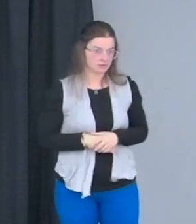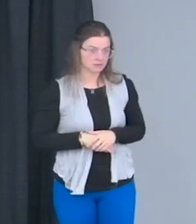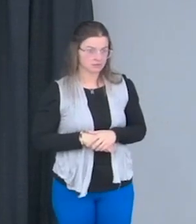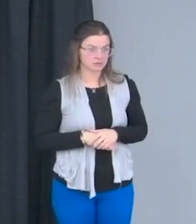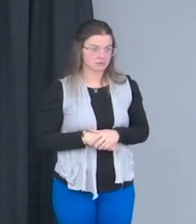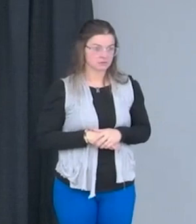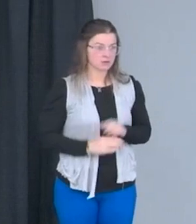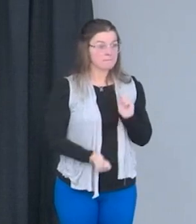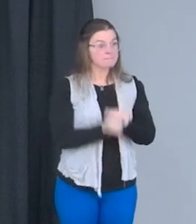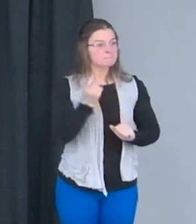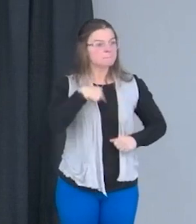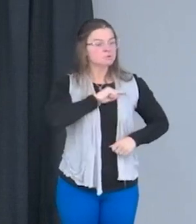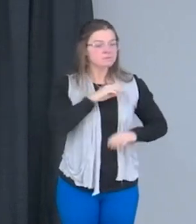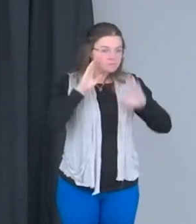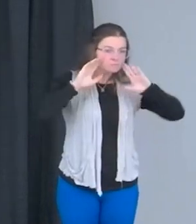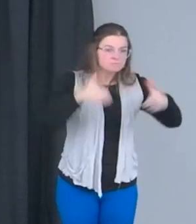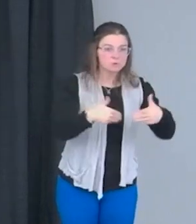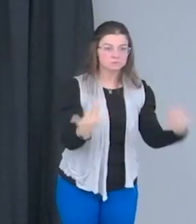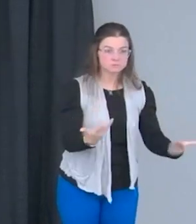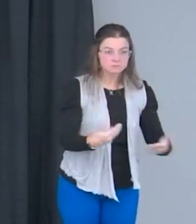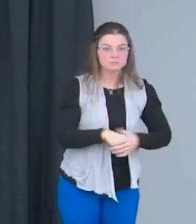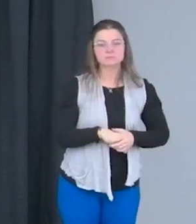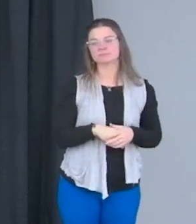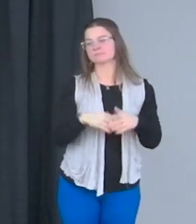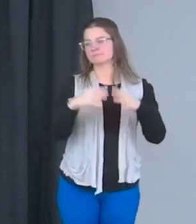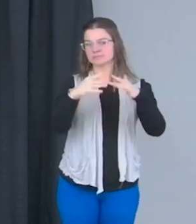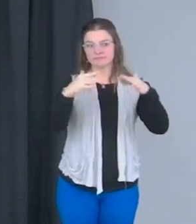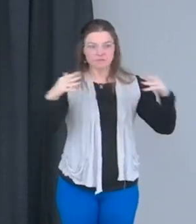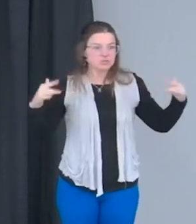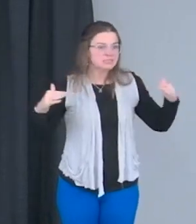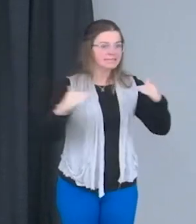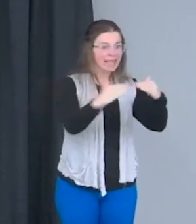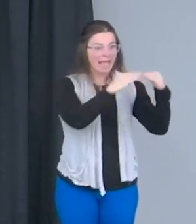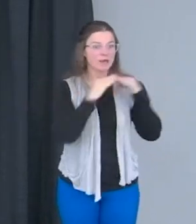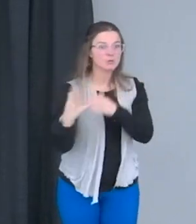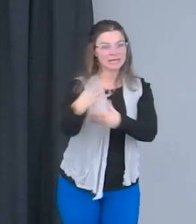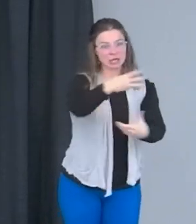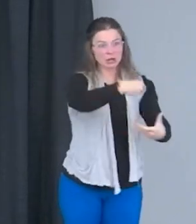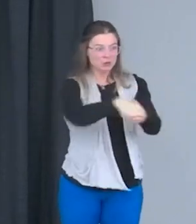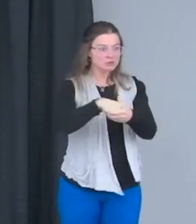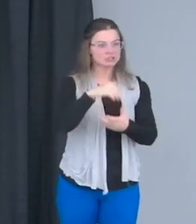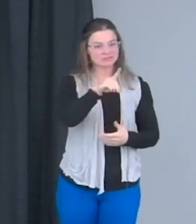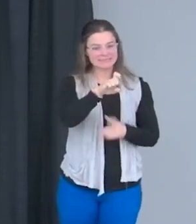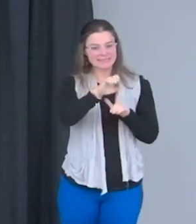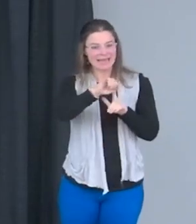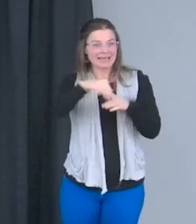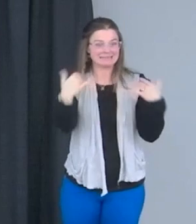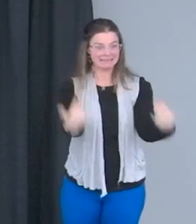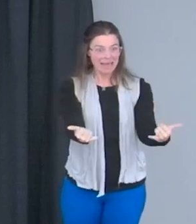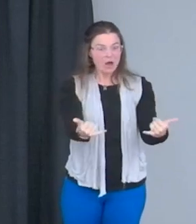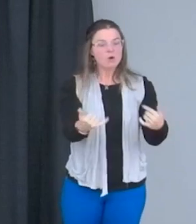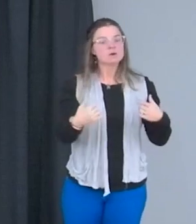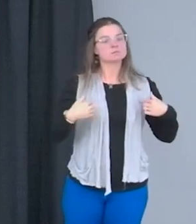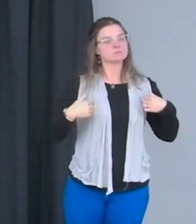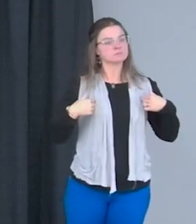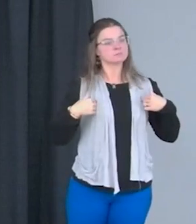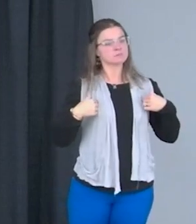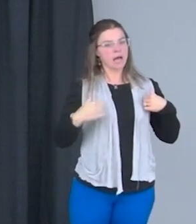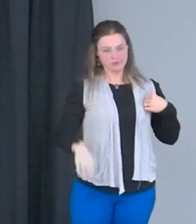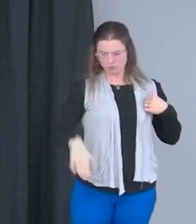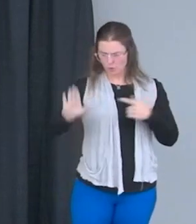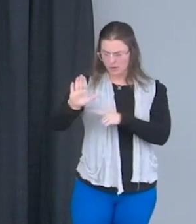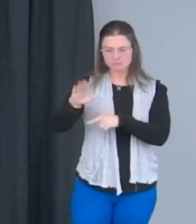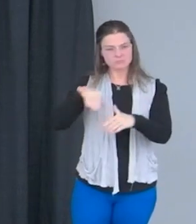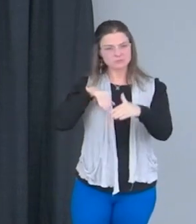lot of us are focused on the diversity, equity, and inclusion conversation now. Well, when I was growing up, I was born in the